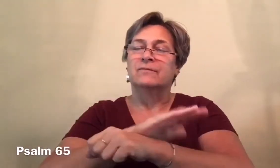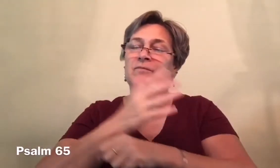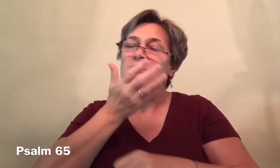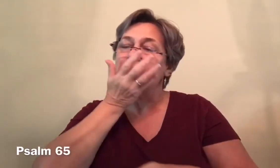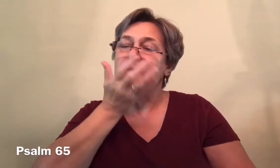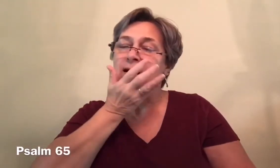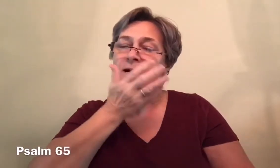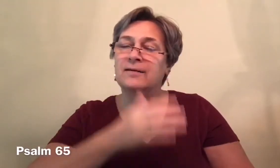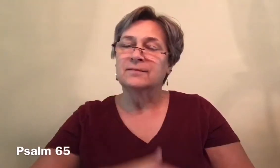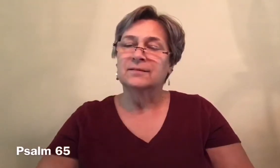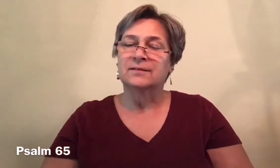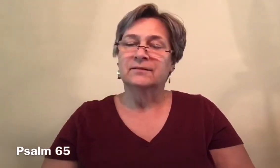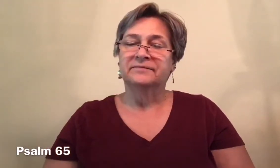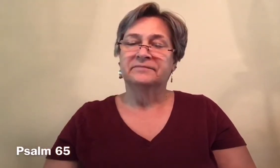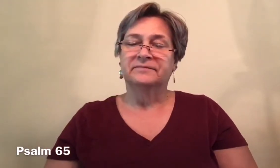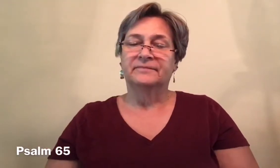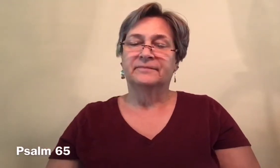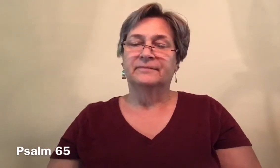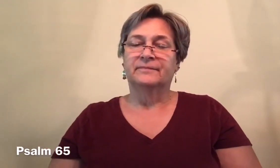the hills.